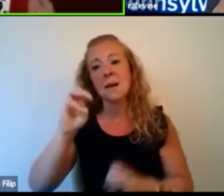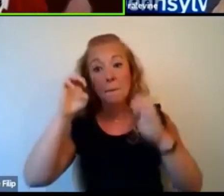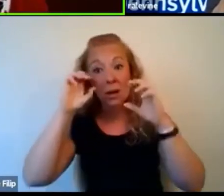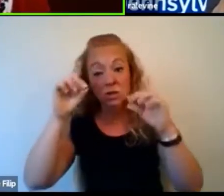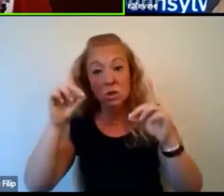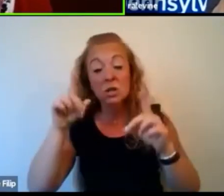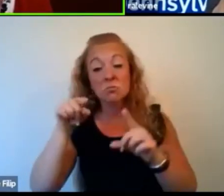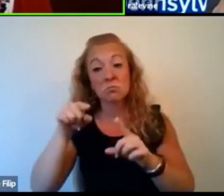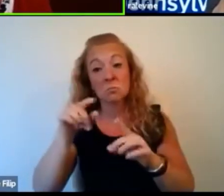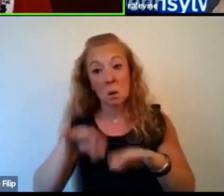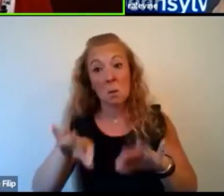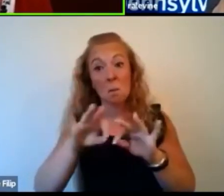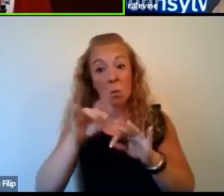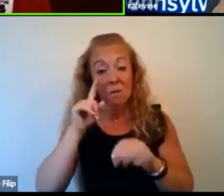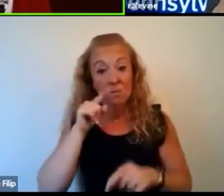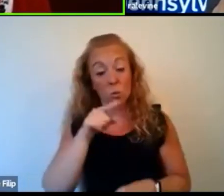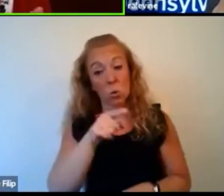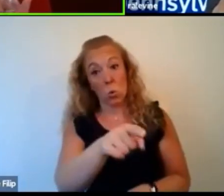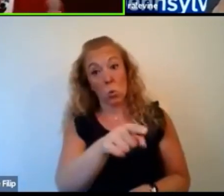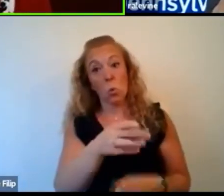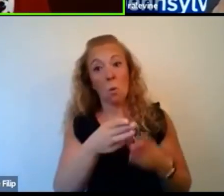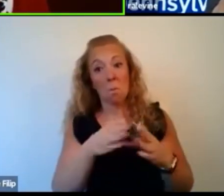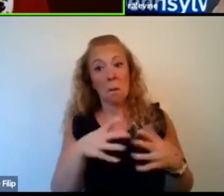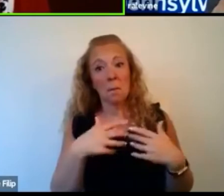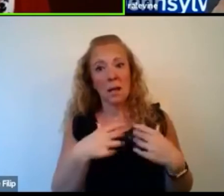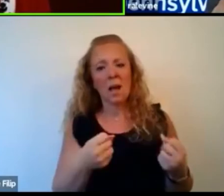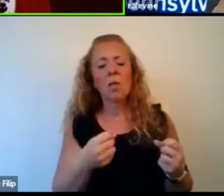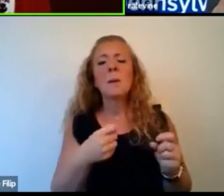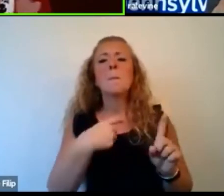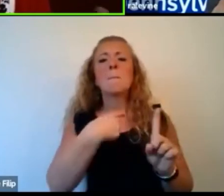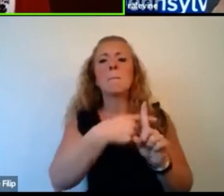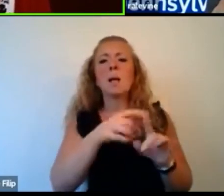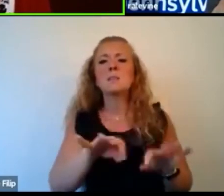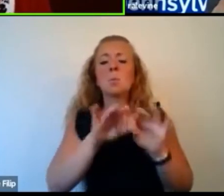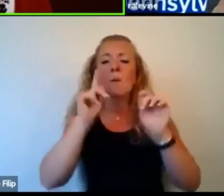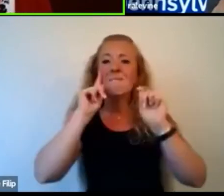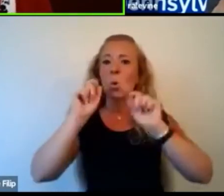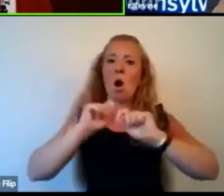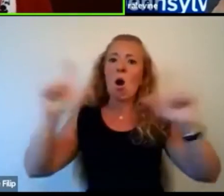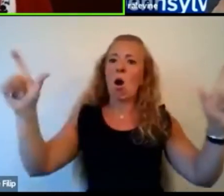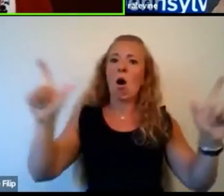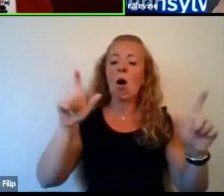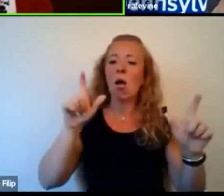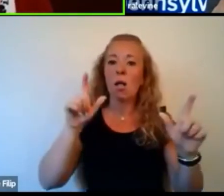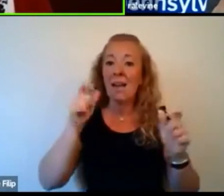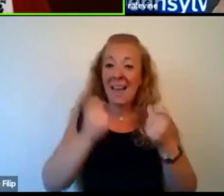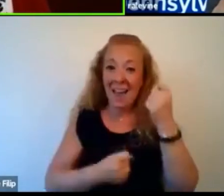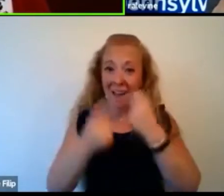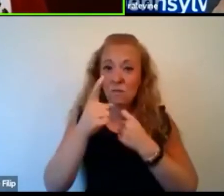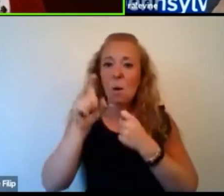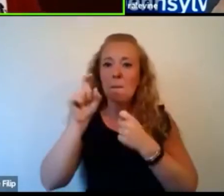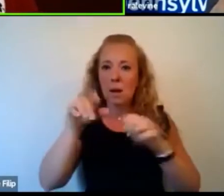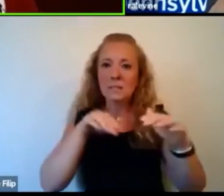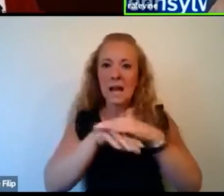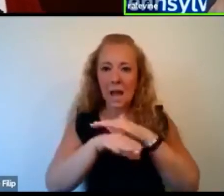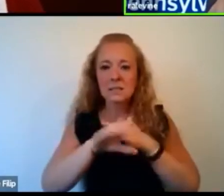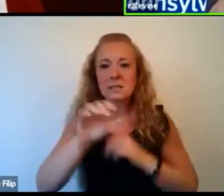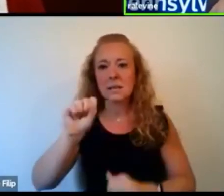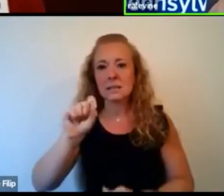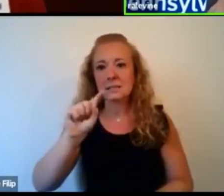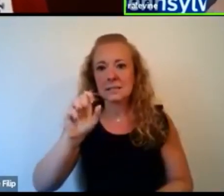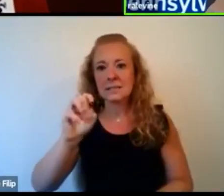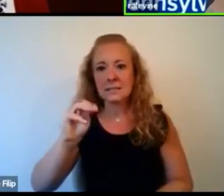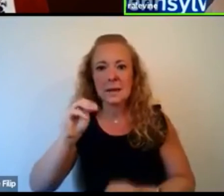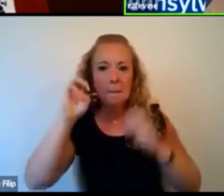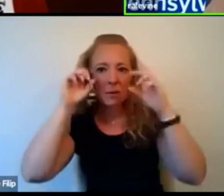a professional like you in public health, but for everyone, why must STEM education be accessible to everyone? Well, I think